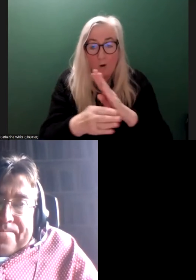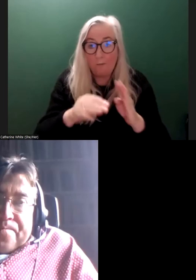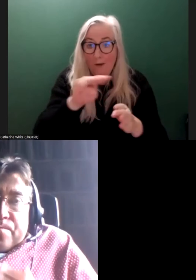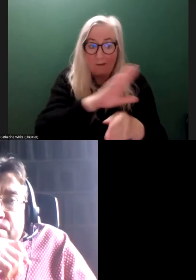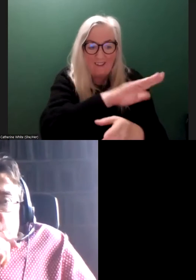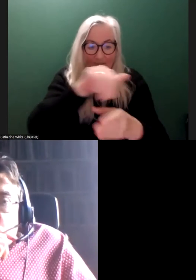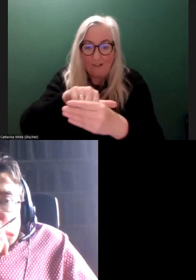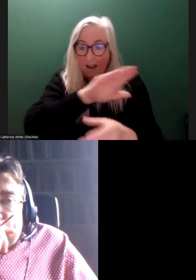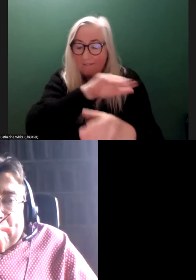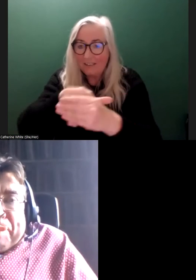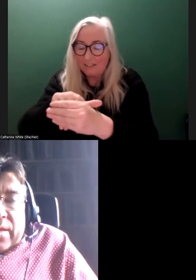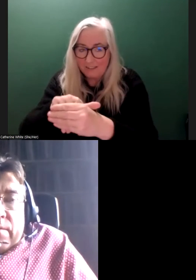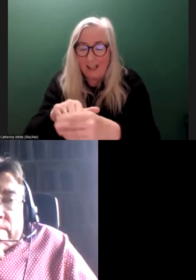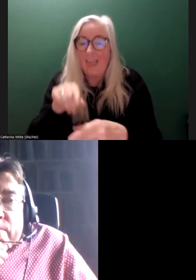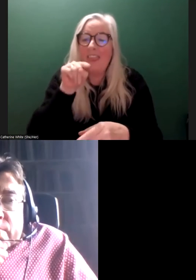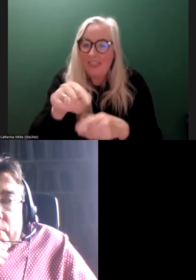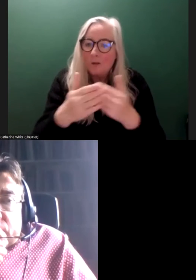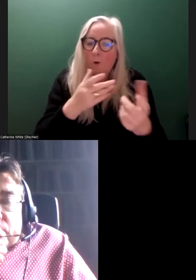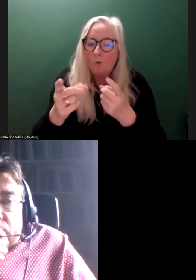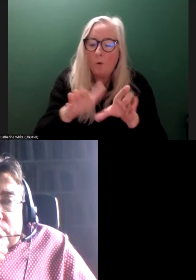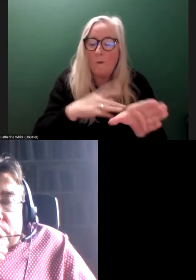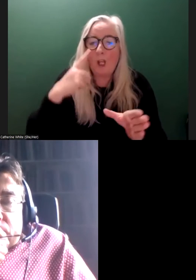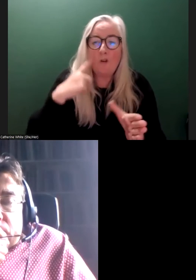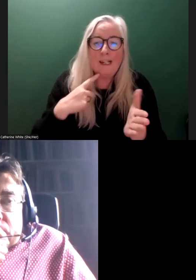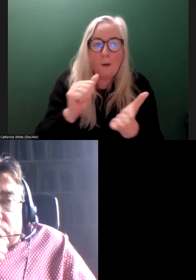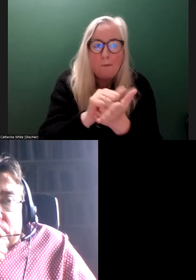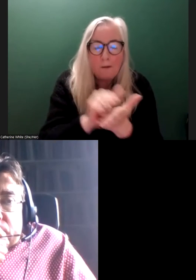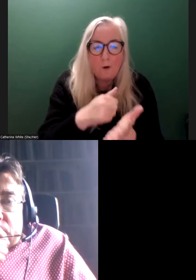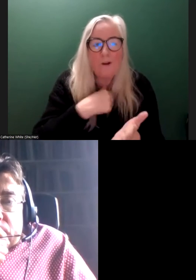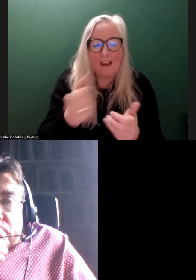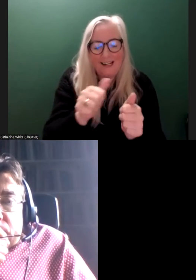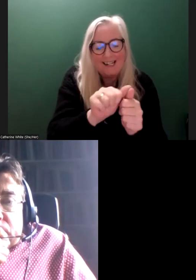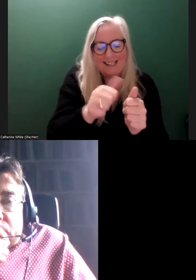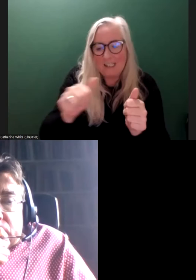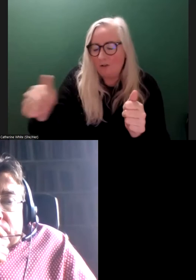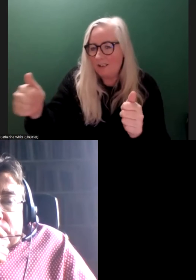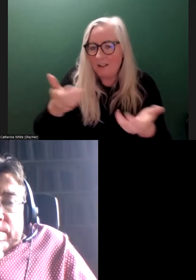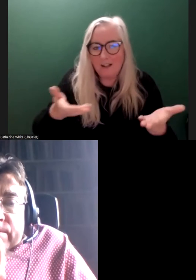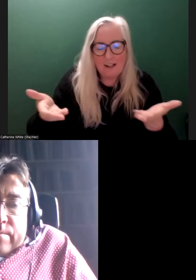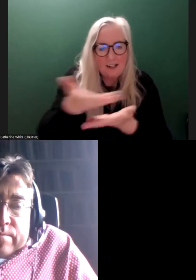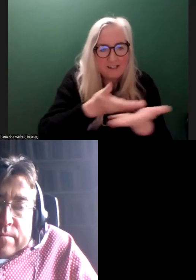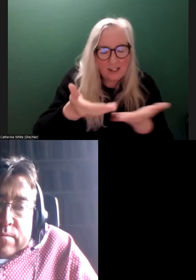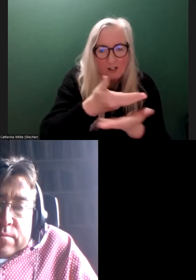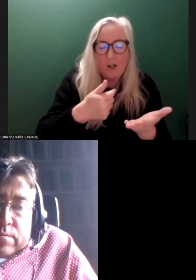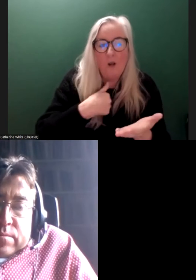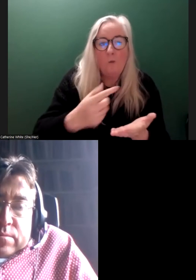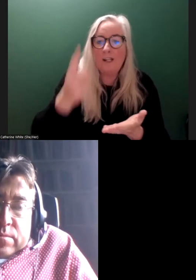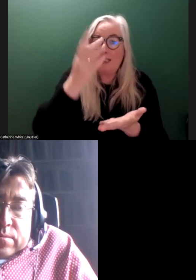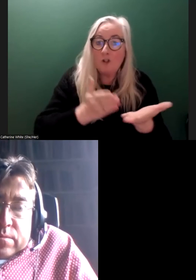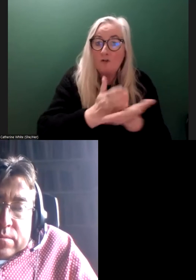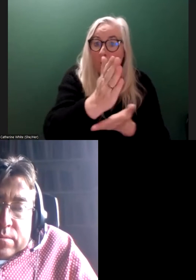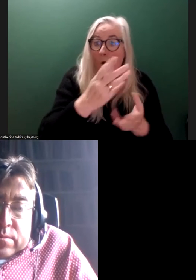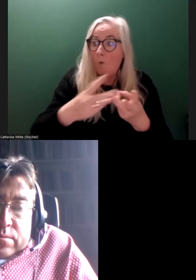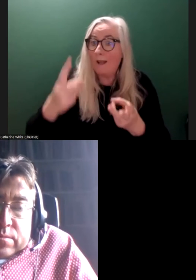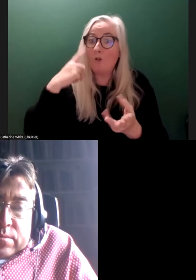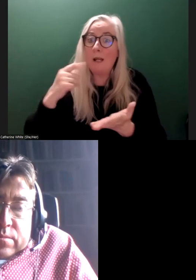policy. And that's what we're doing with the green paper. We had a series of consultations. We did them straight away as soon as the green paper came